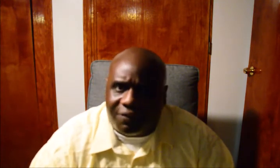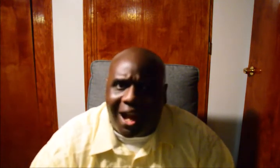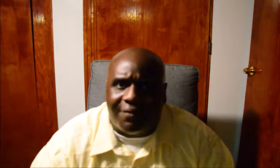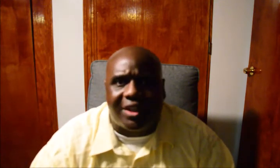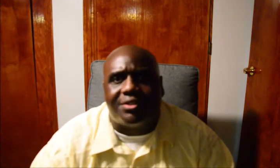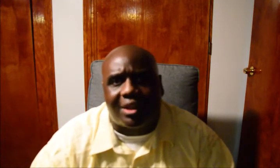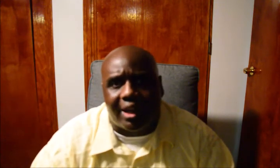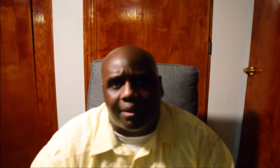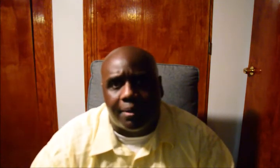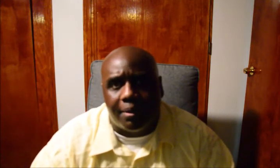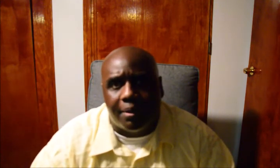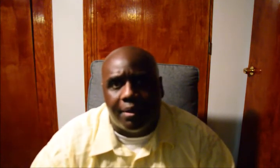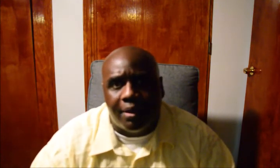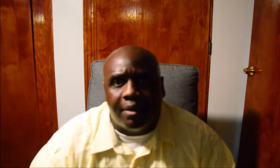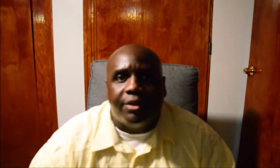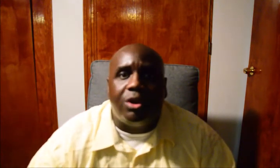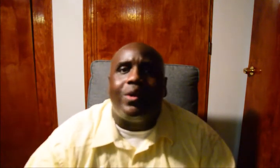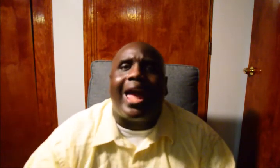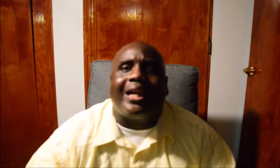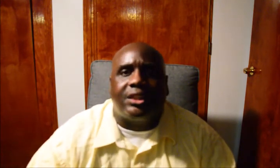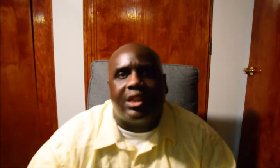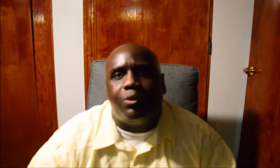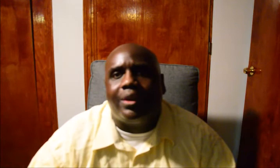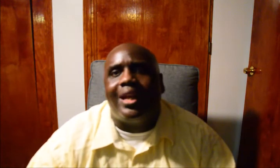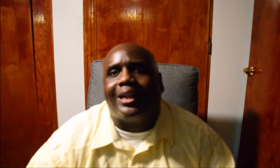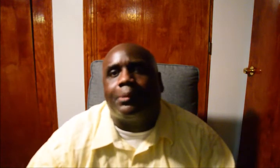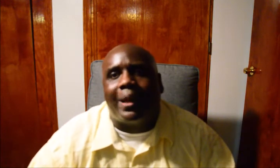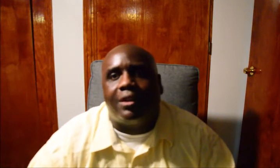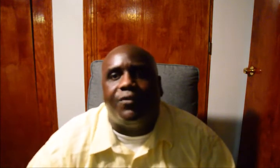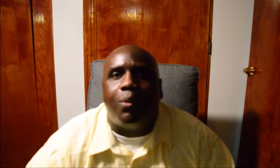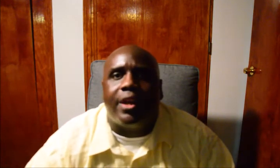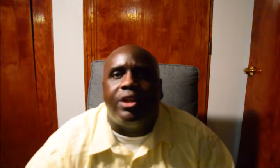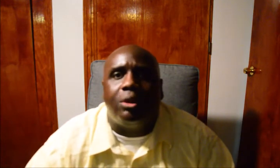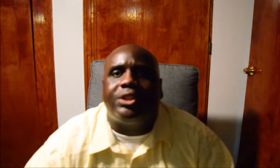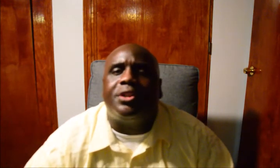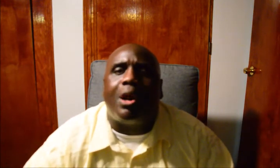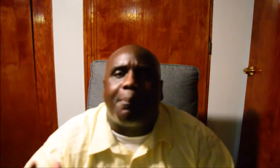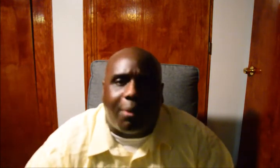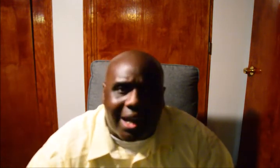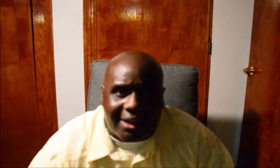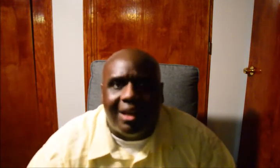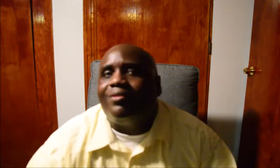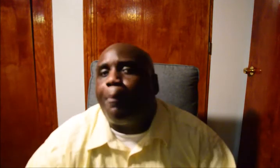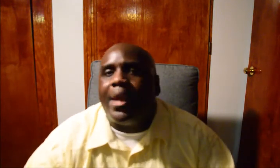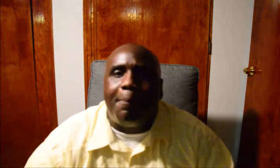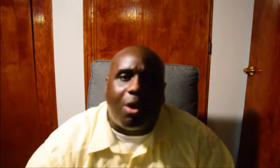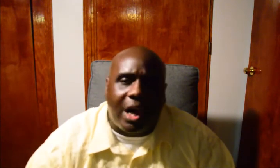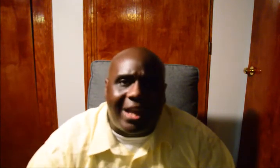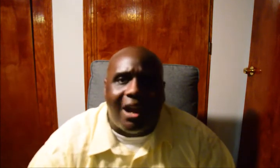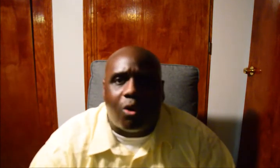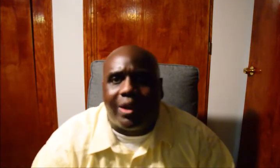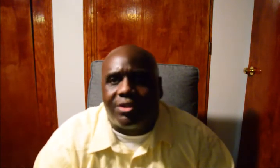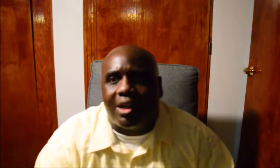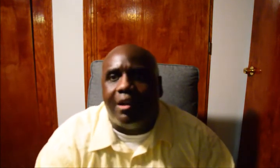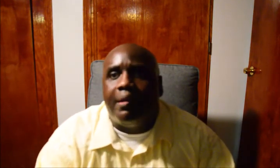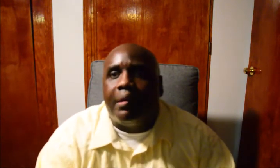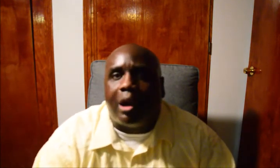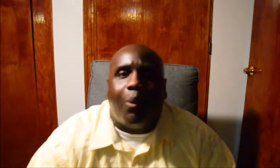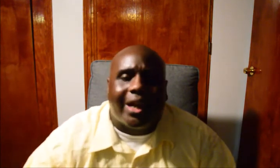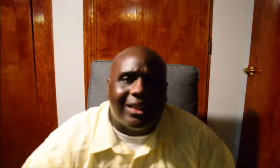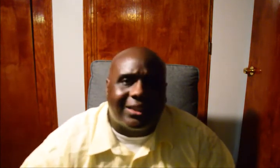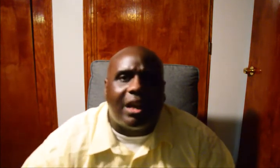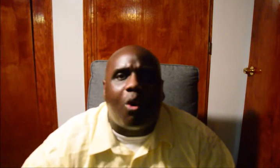105, they say. You actually really expect, if you want to use your darn brain, that people are not going to